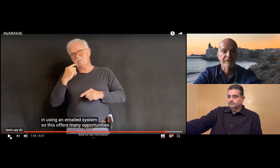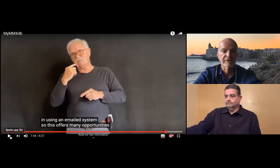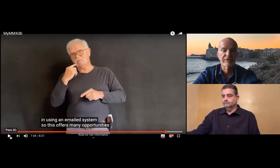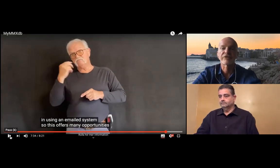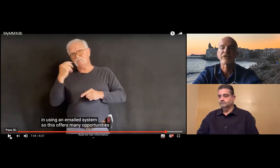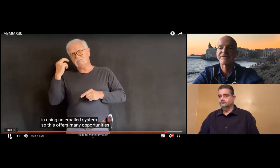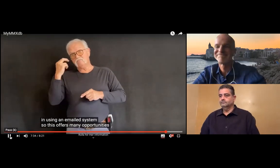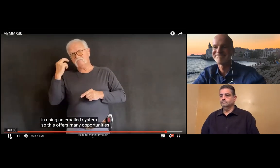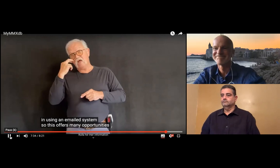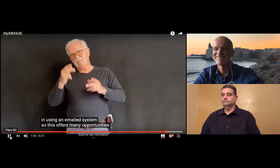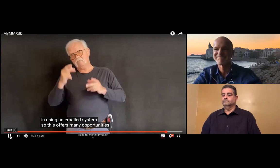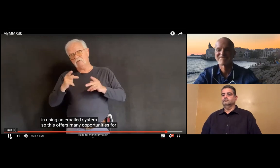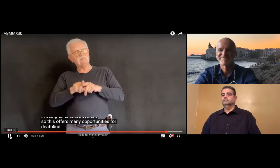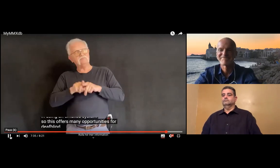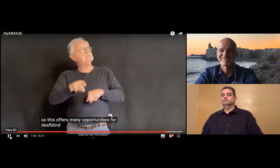Sorry.